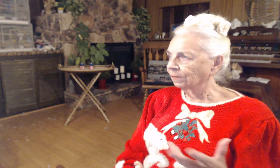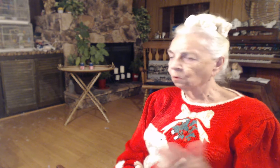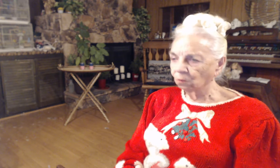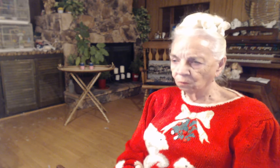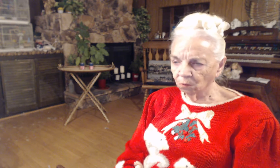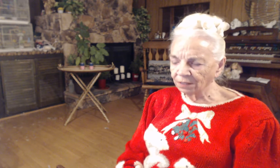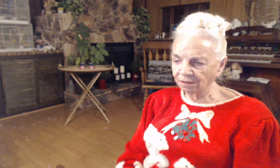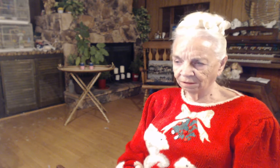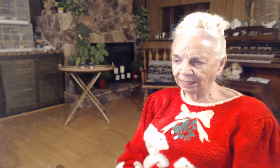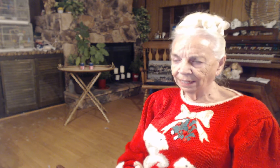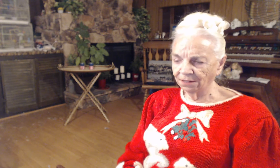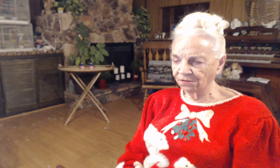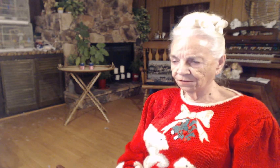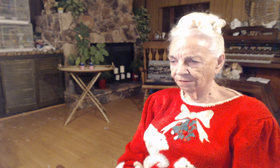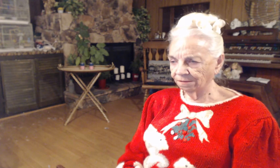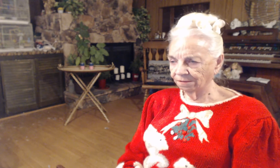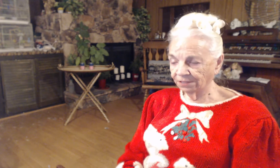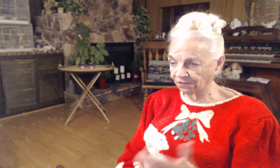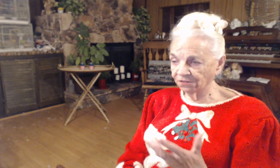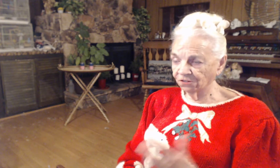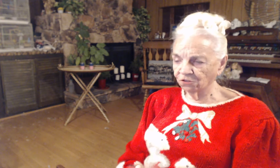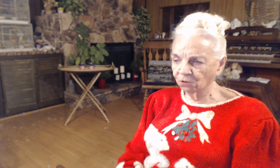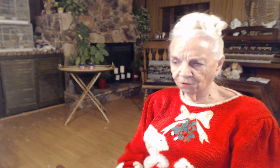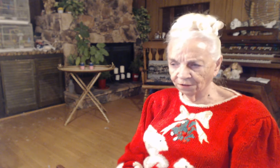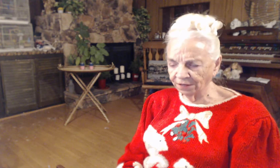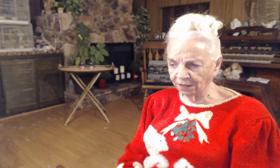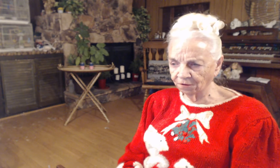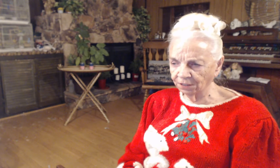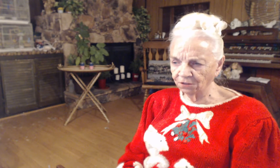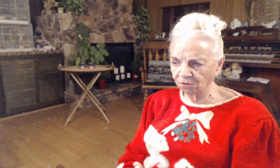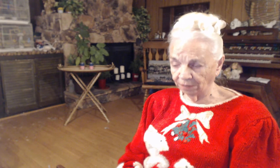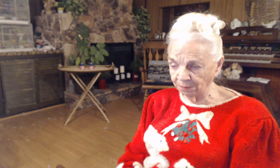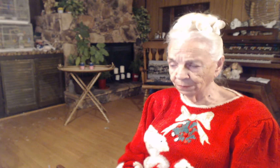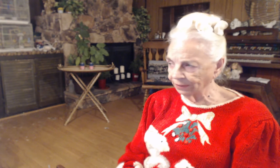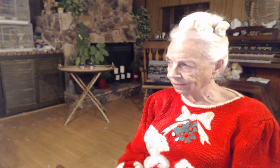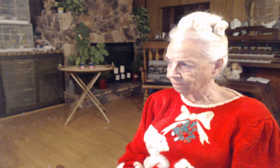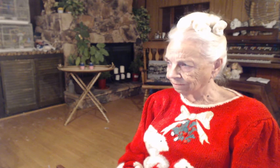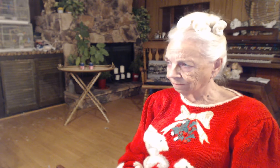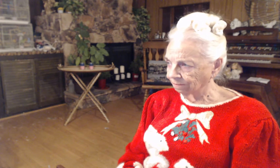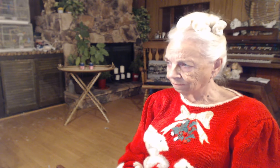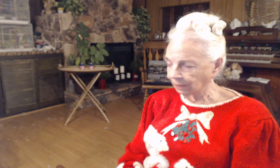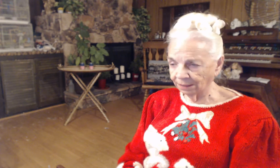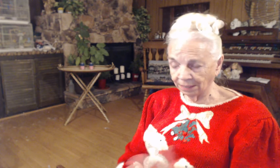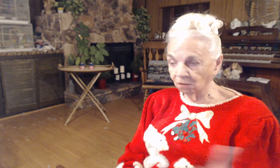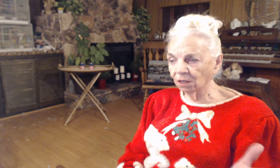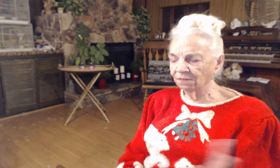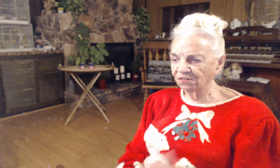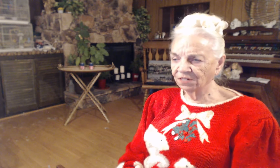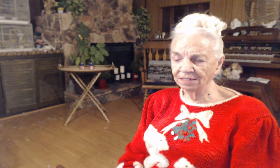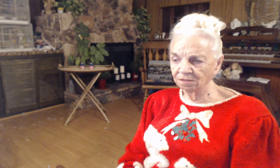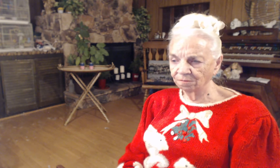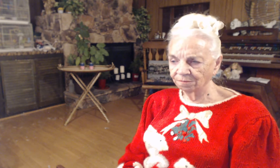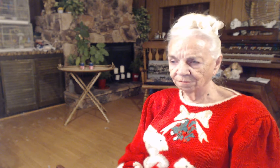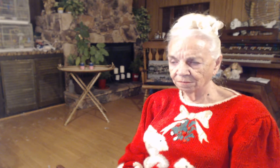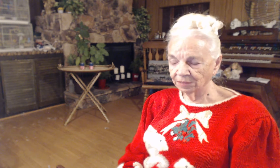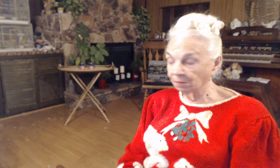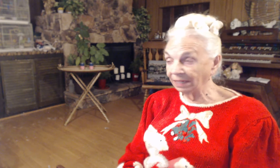One leg is. Sixes is shorter than the other. And you limp. And now all of a sudden. Immediately.